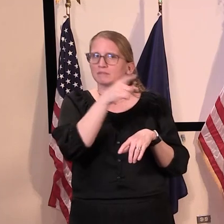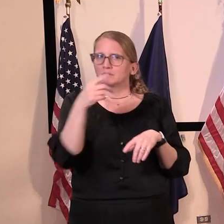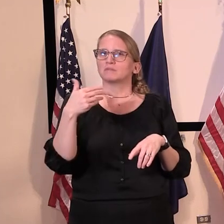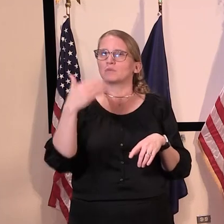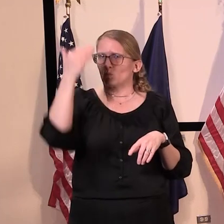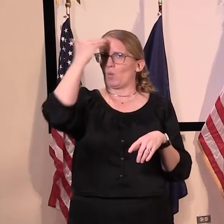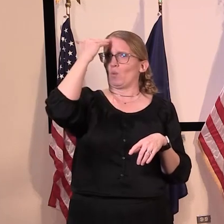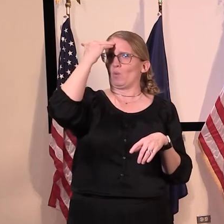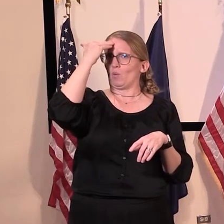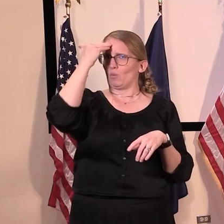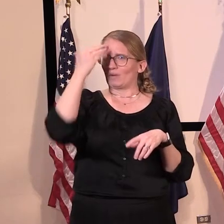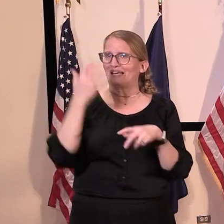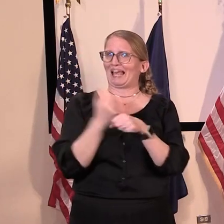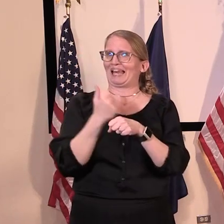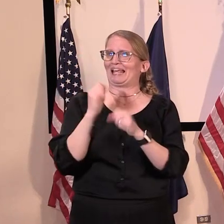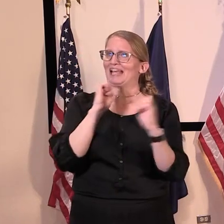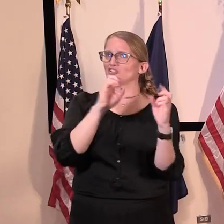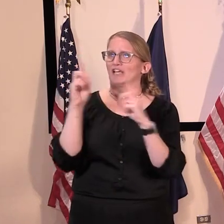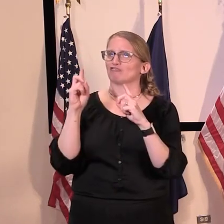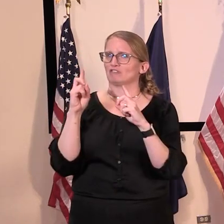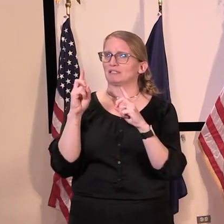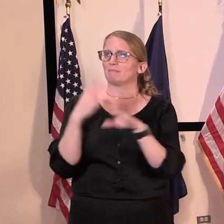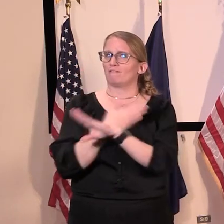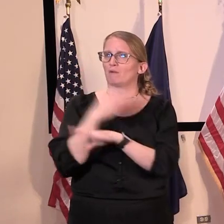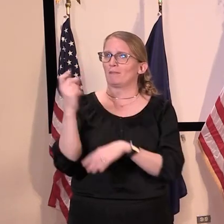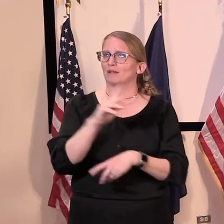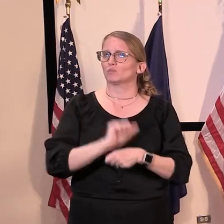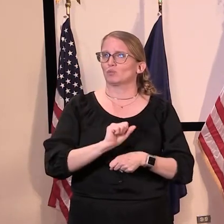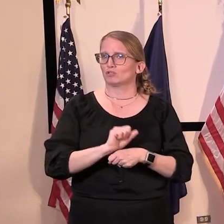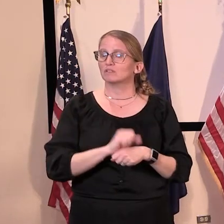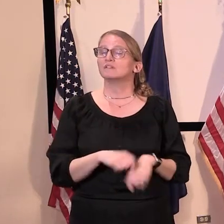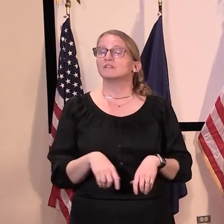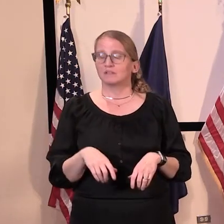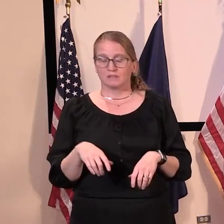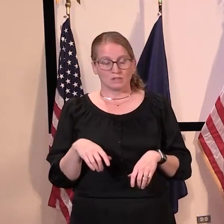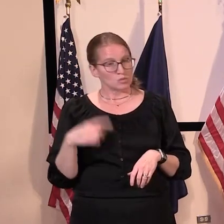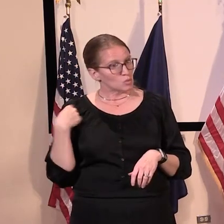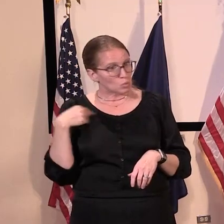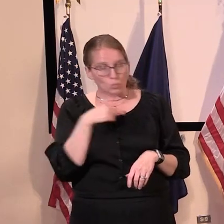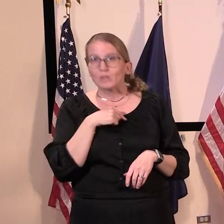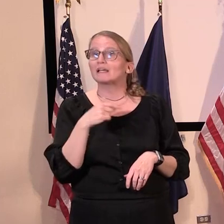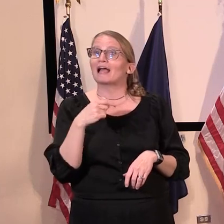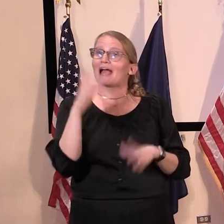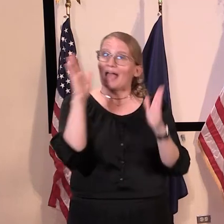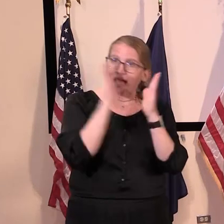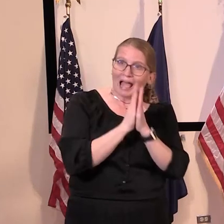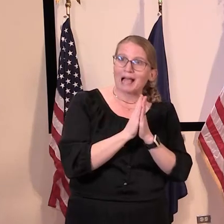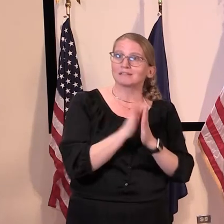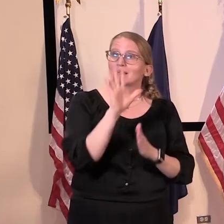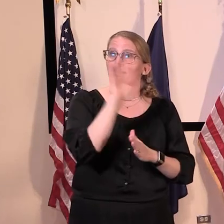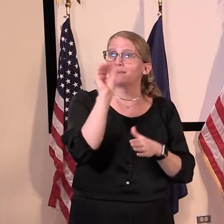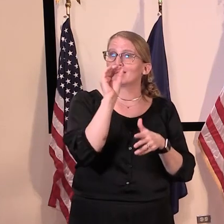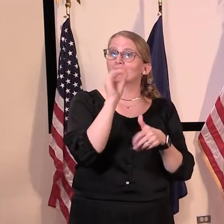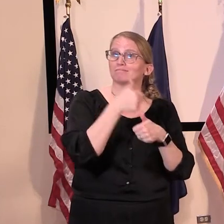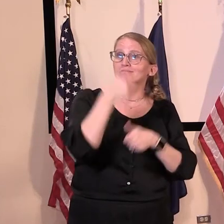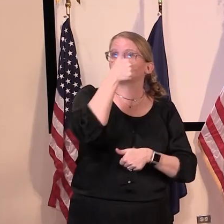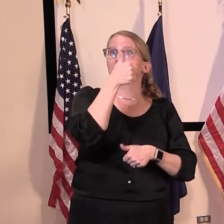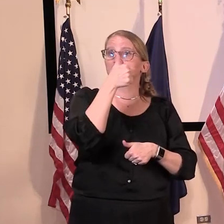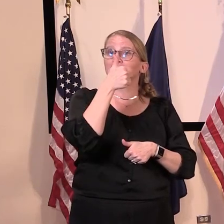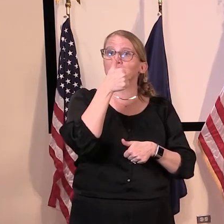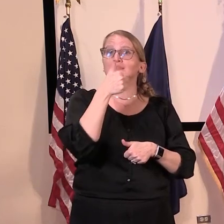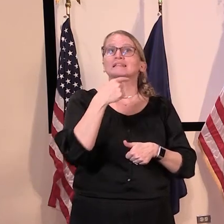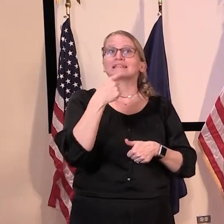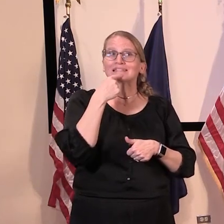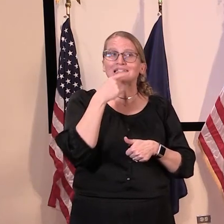uh, as well before they go into the workplace. So we have, uh, tasked, uh, the employers, uh, with dedicating a health and